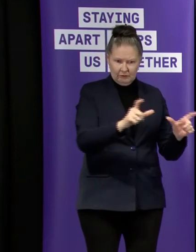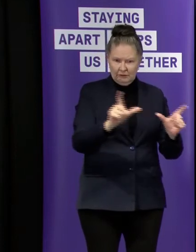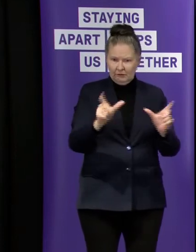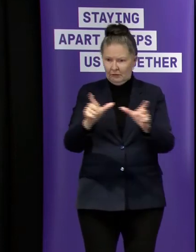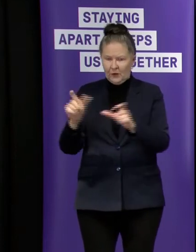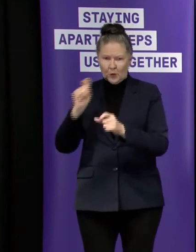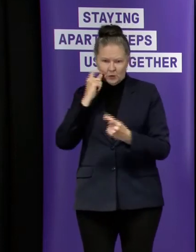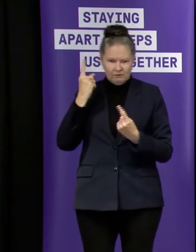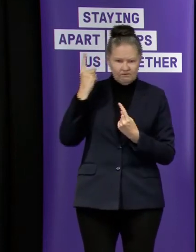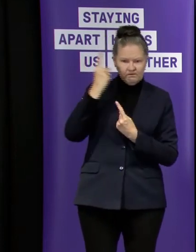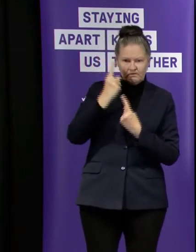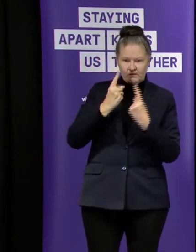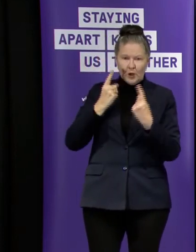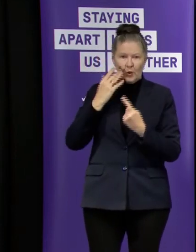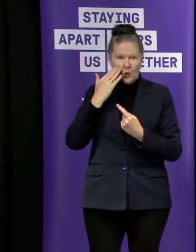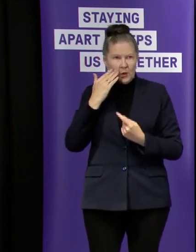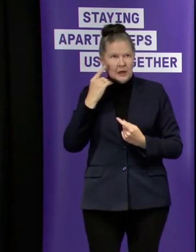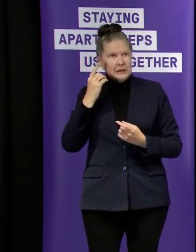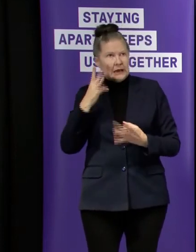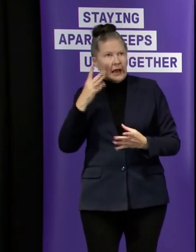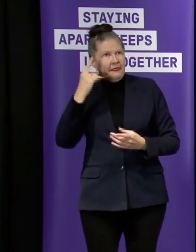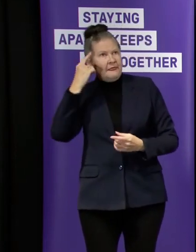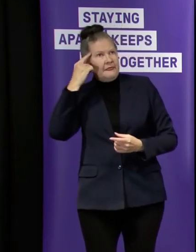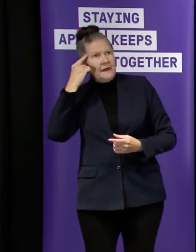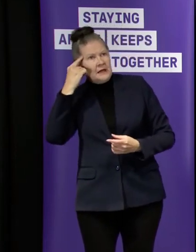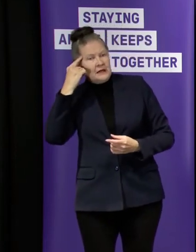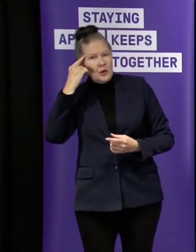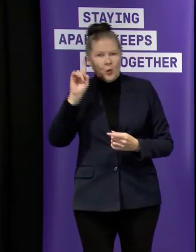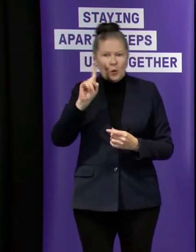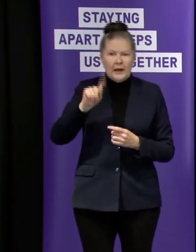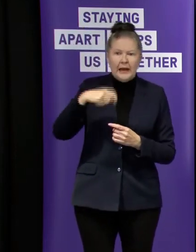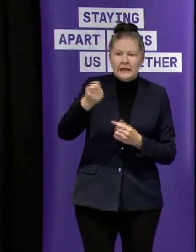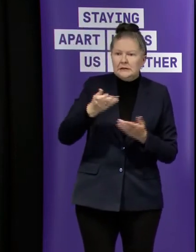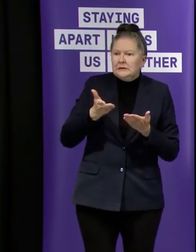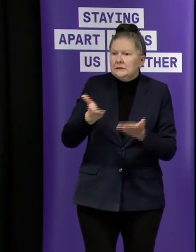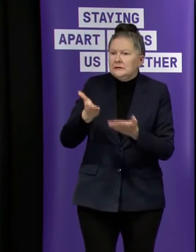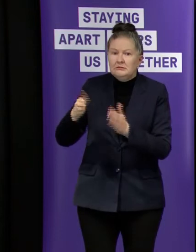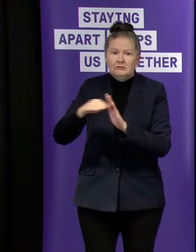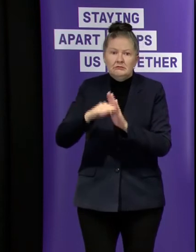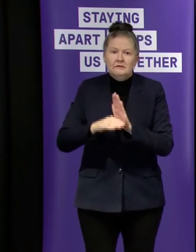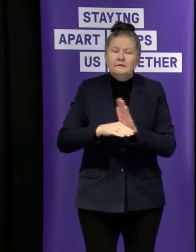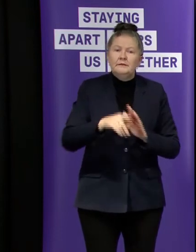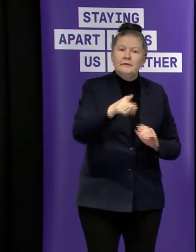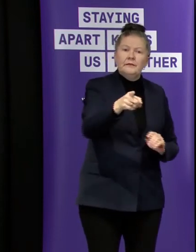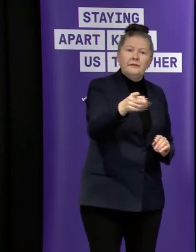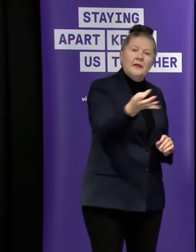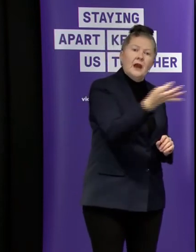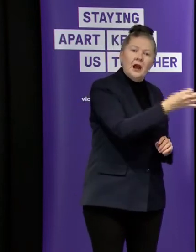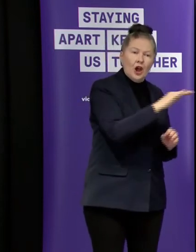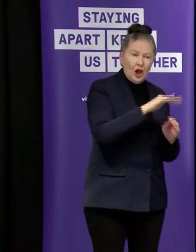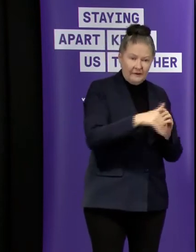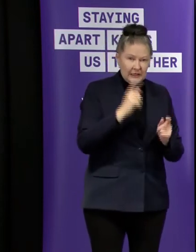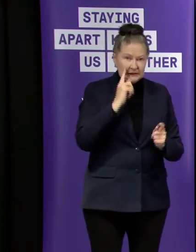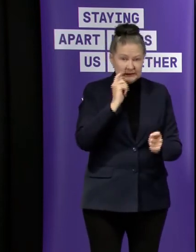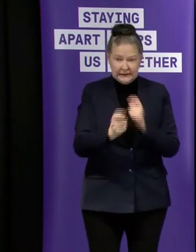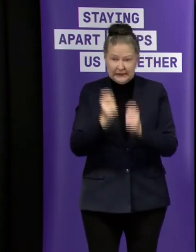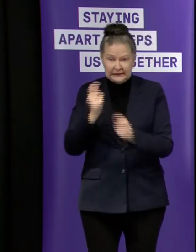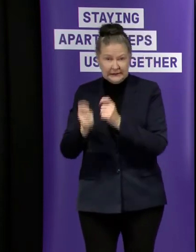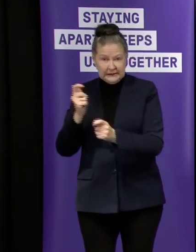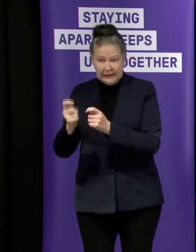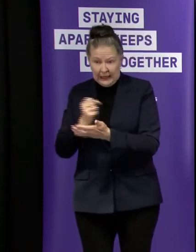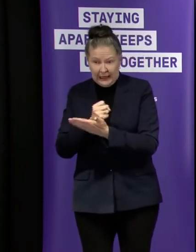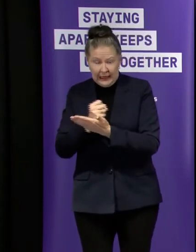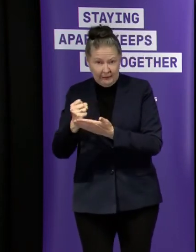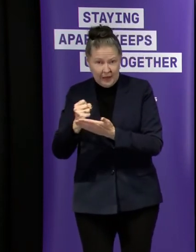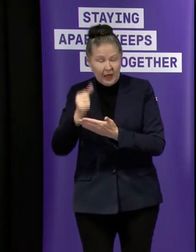sort of considerations we have when we start to think about um what we might be doing next how worried are you about the testing figures i know we've had a slight recovery